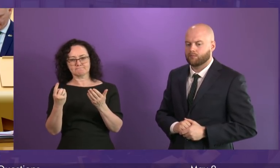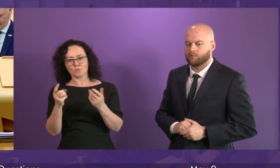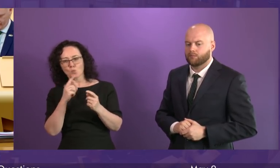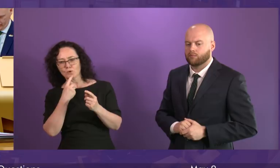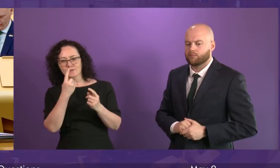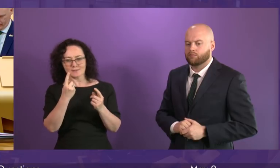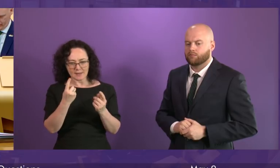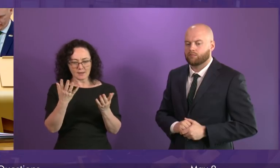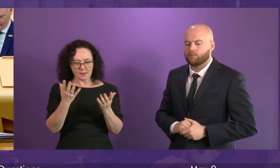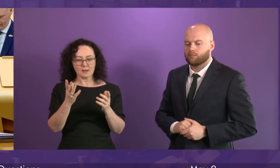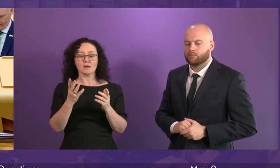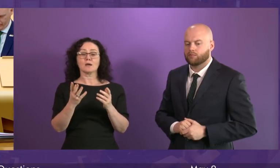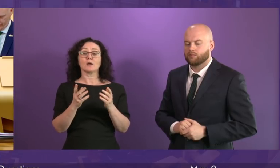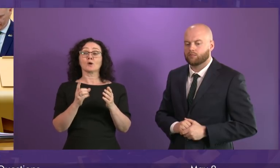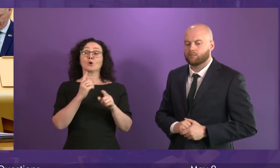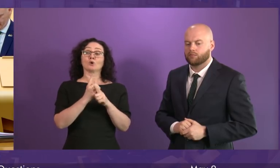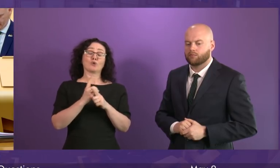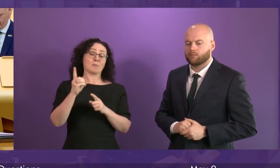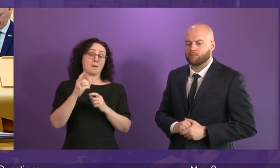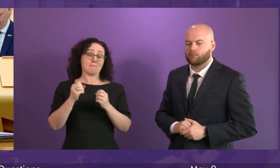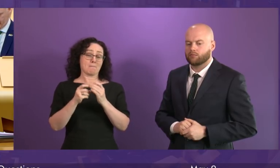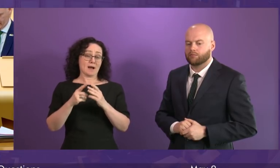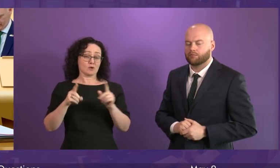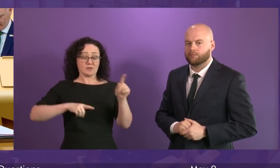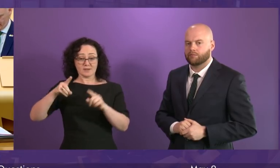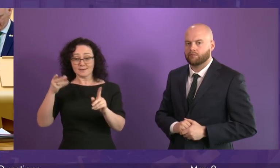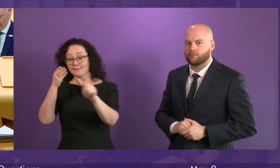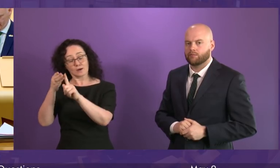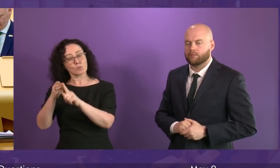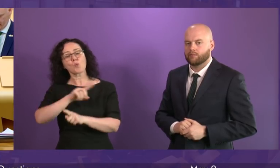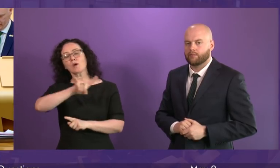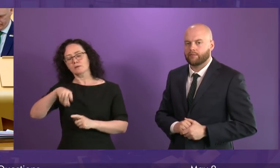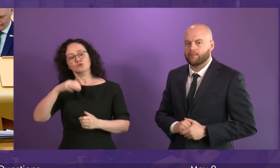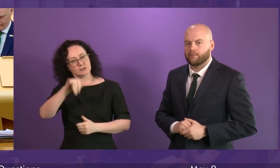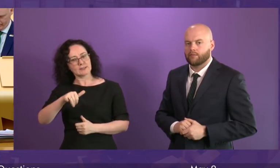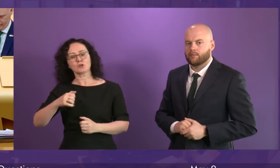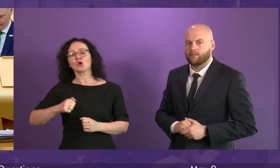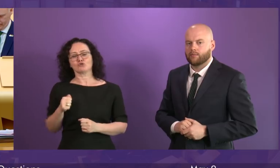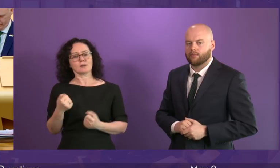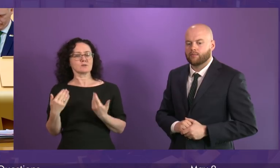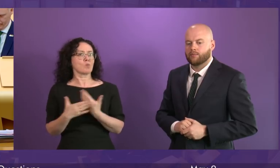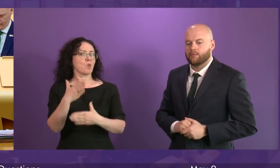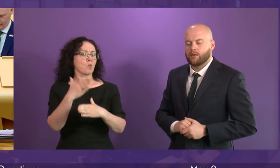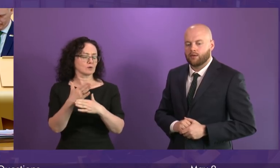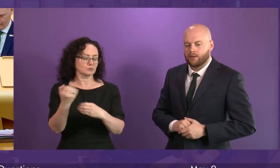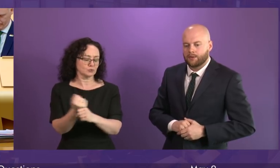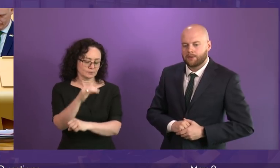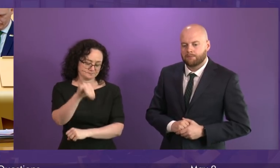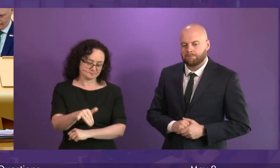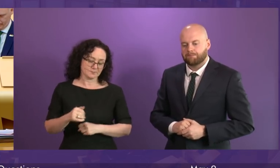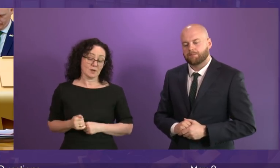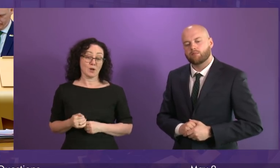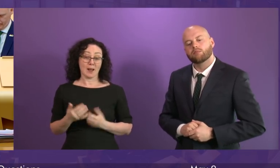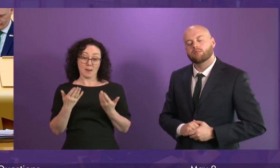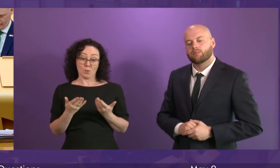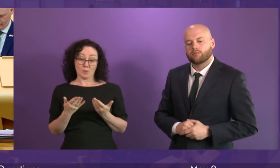question. In terms of the biodiversity targets, Scotland has more to do, like all countries have more to do. We are currently on track to achieve seven out